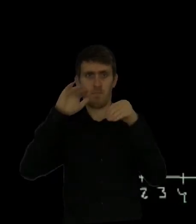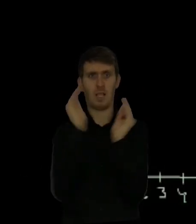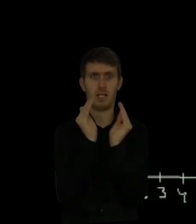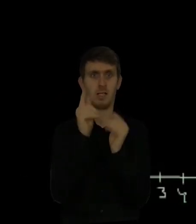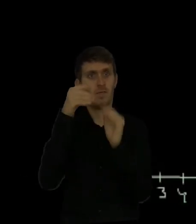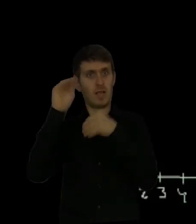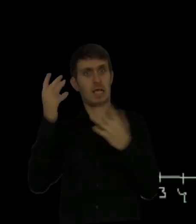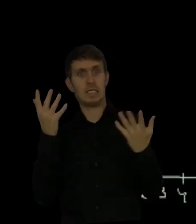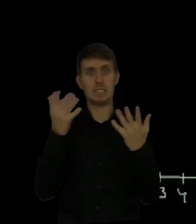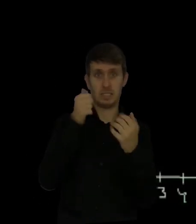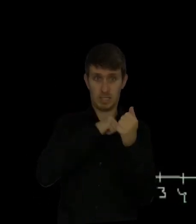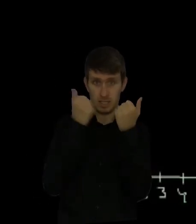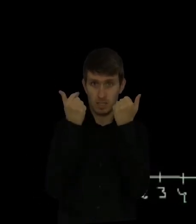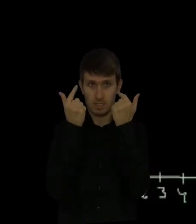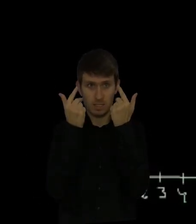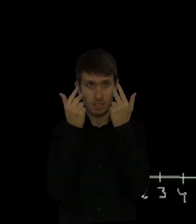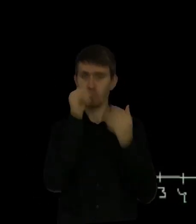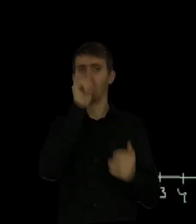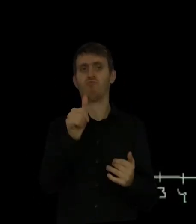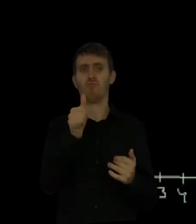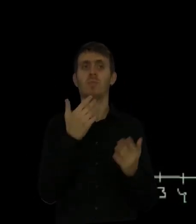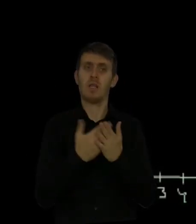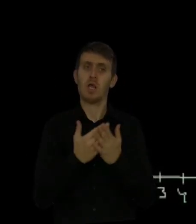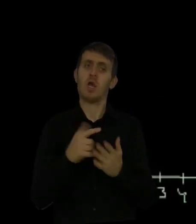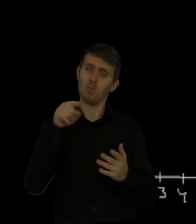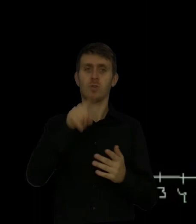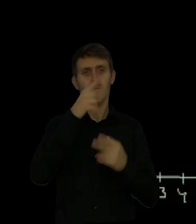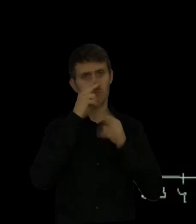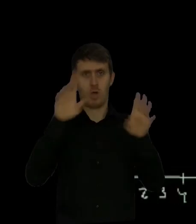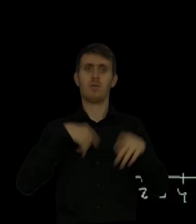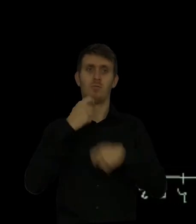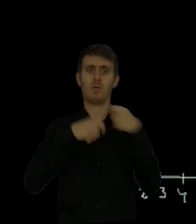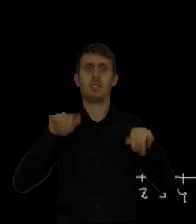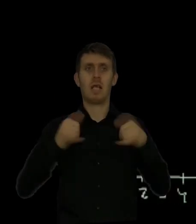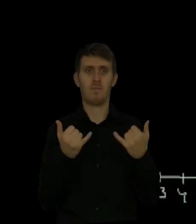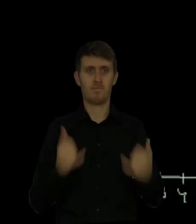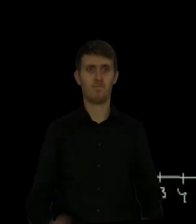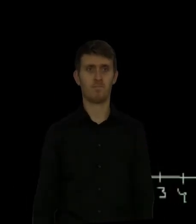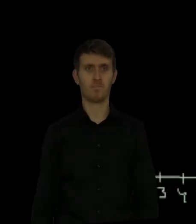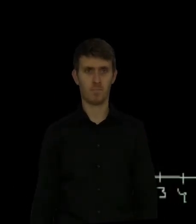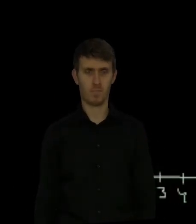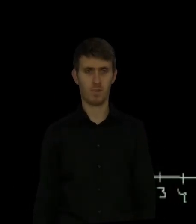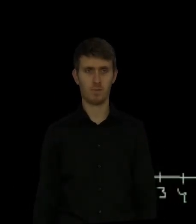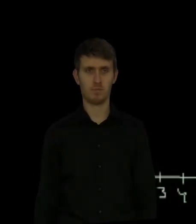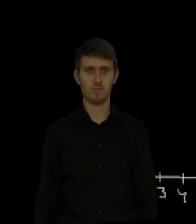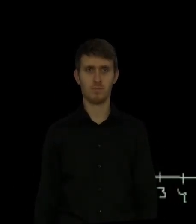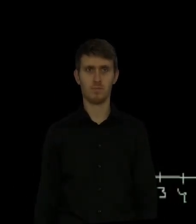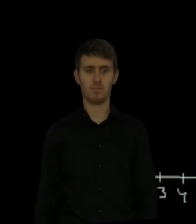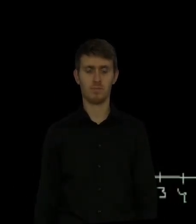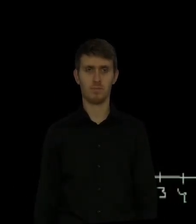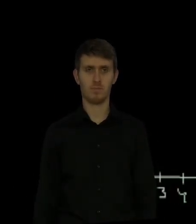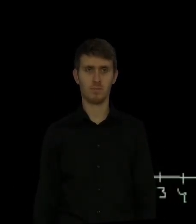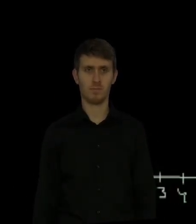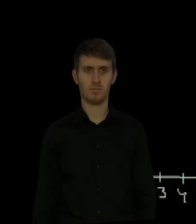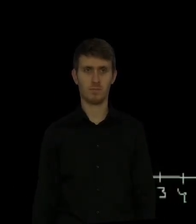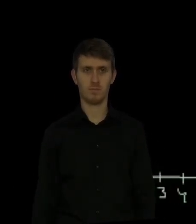figures. So you can't necessarily do it on your fingers. So let's get started with this problem. Actually, my phone is ringing. But I'm